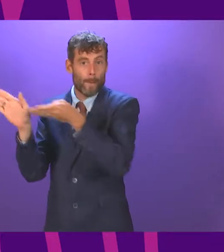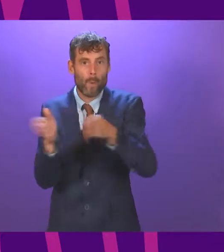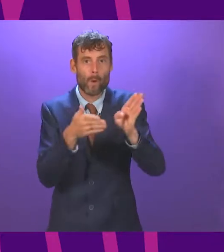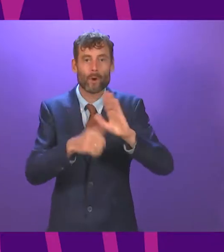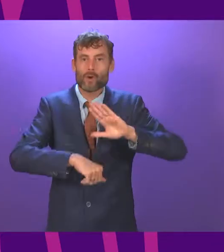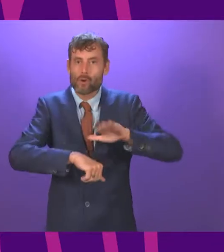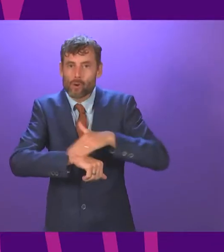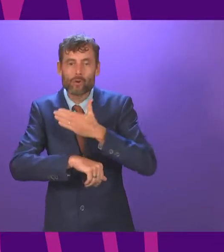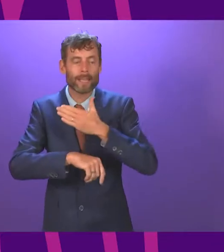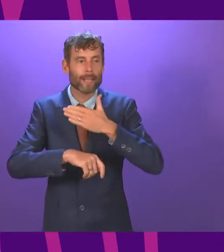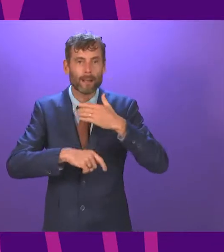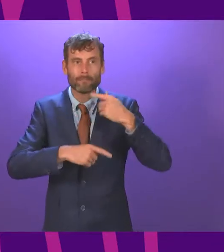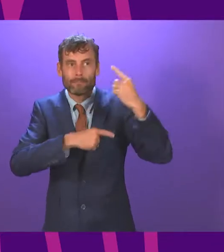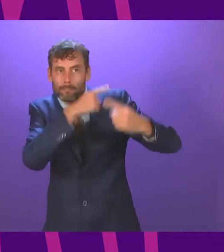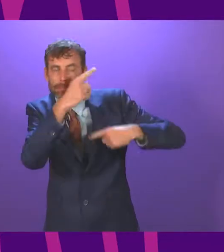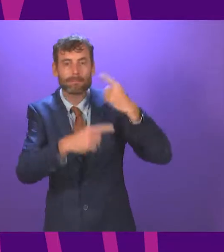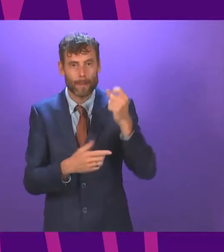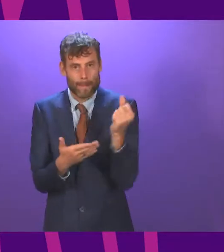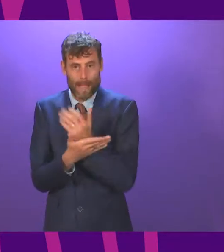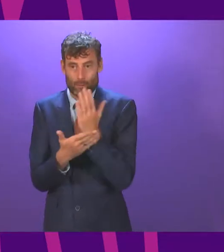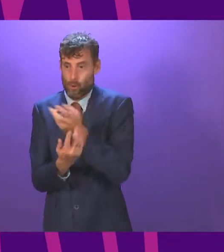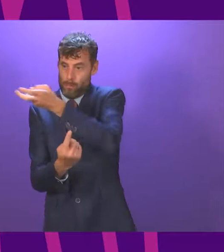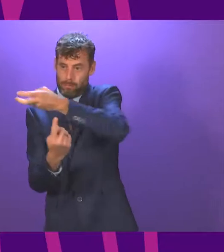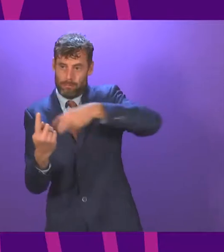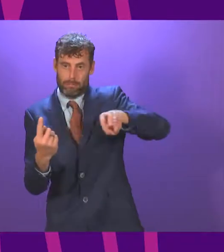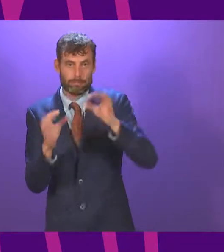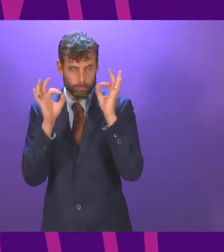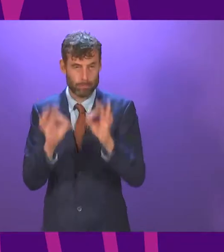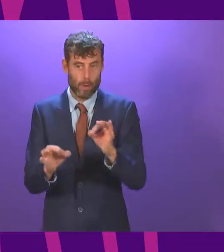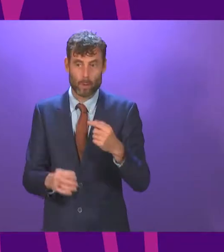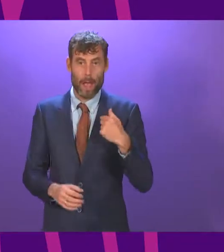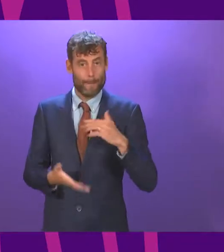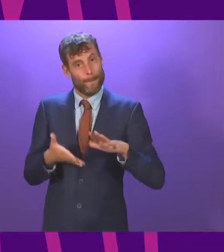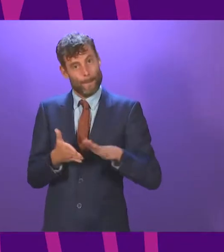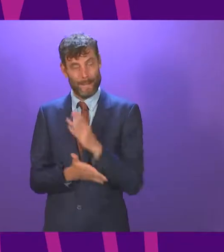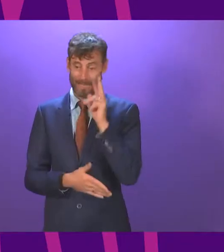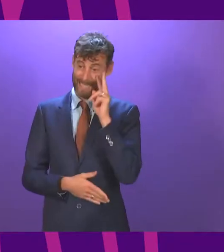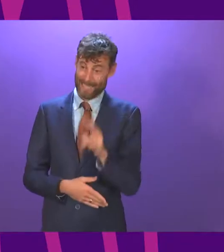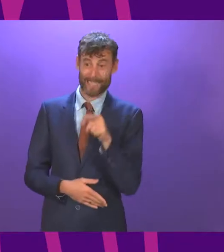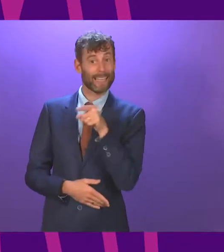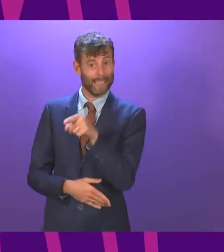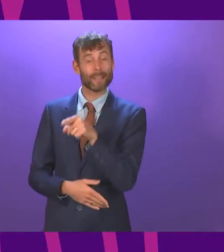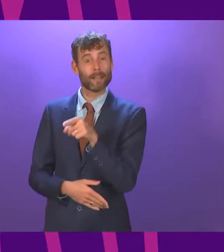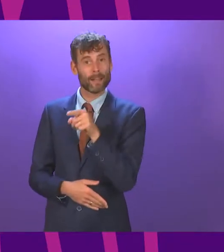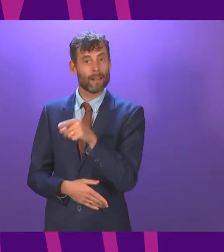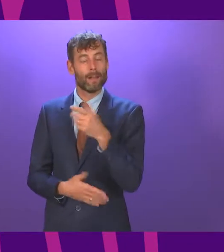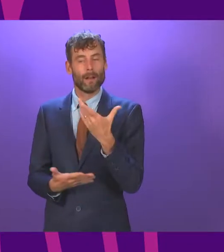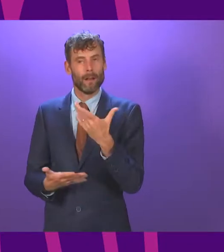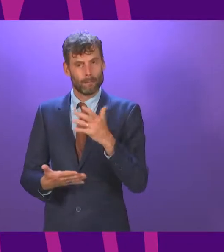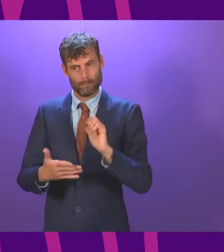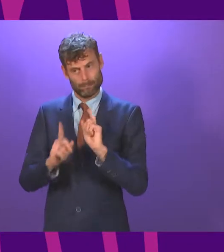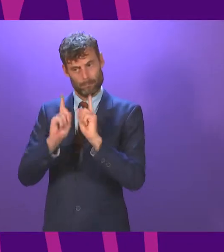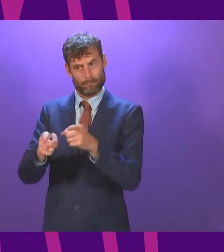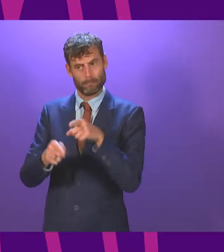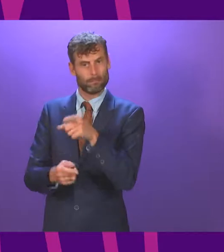I am delighted at the creation of the Postal Minister for Just Transition Employment and Fair Work. My friend and North East colleague Richard